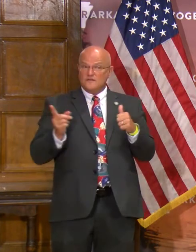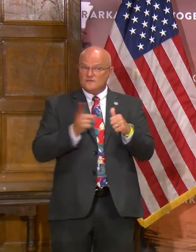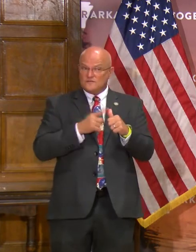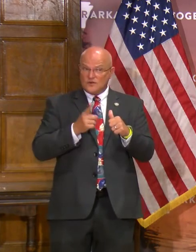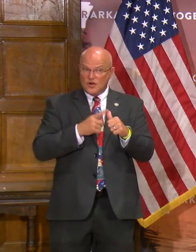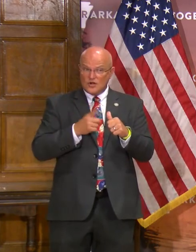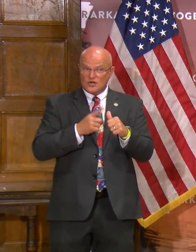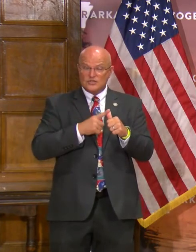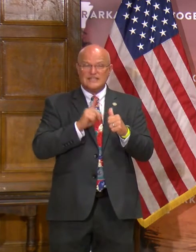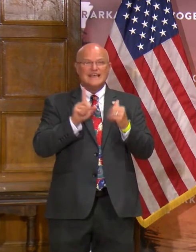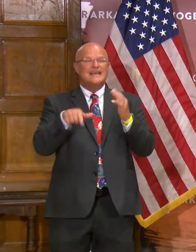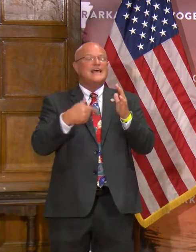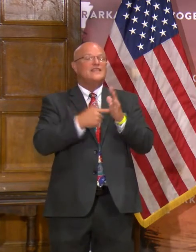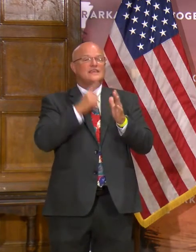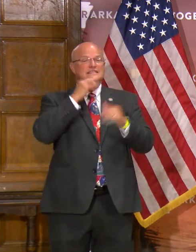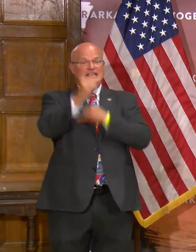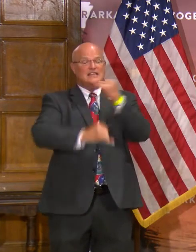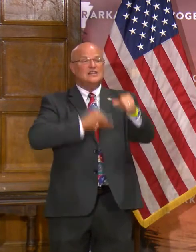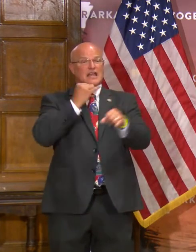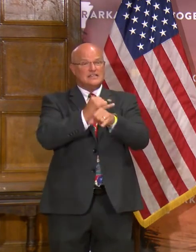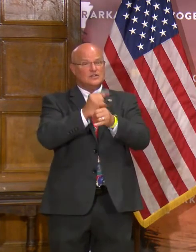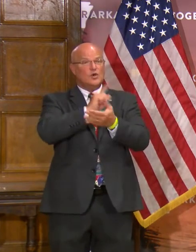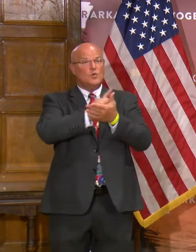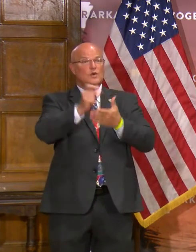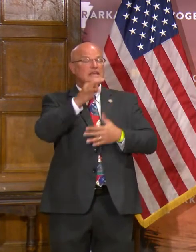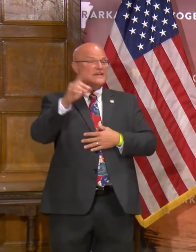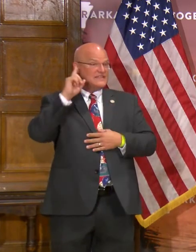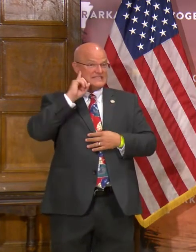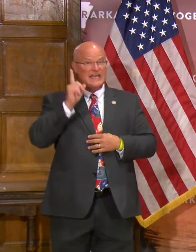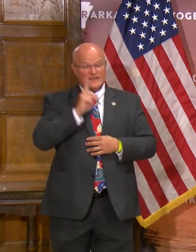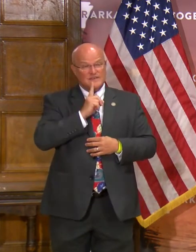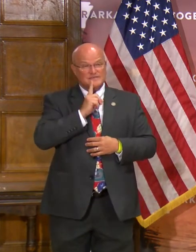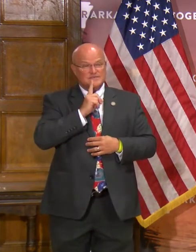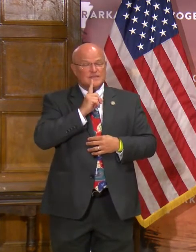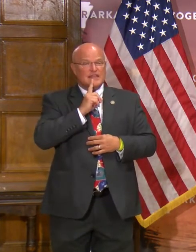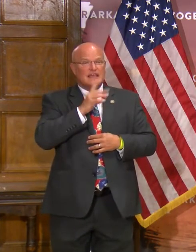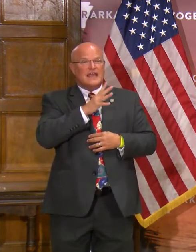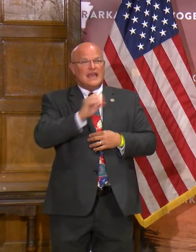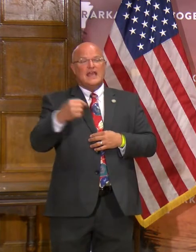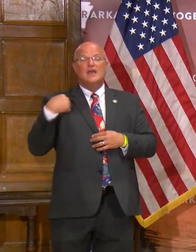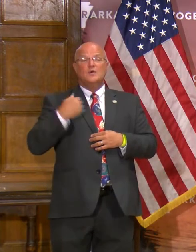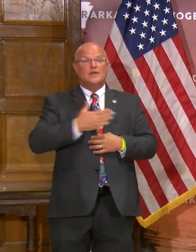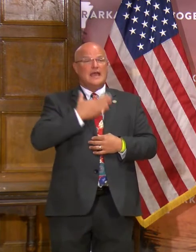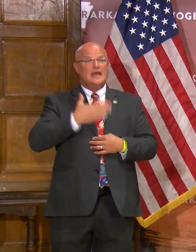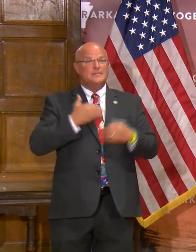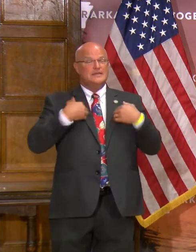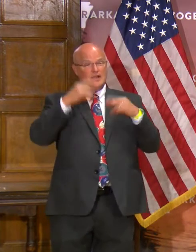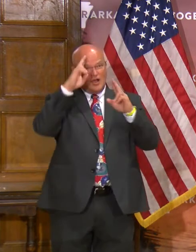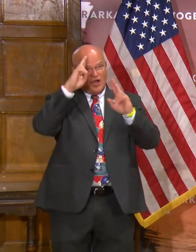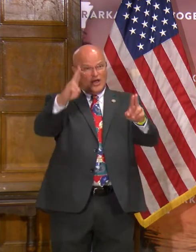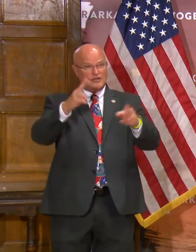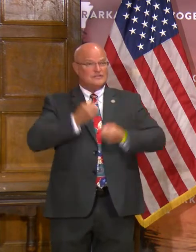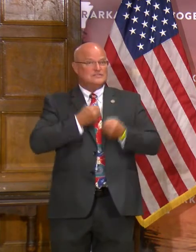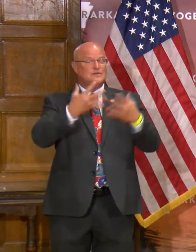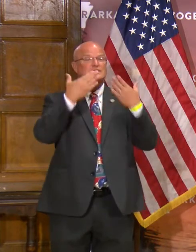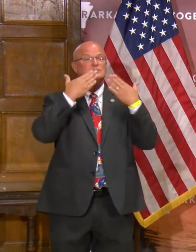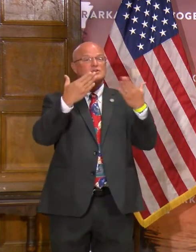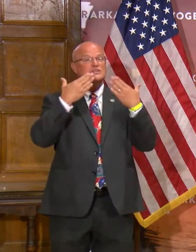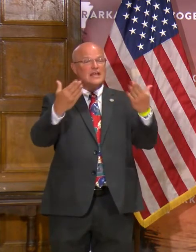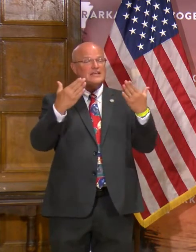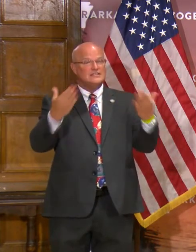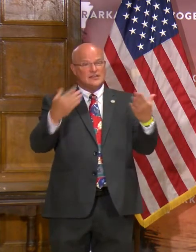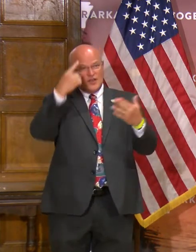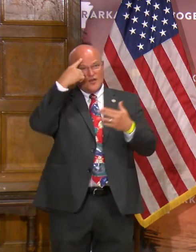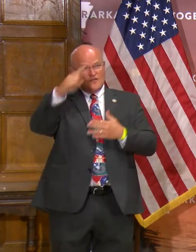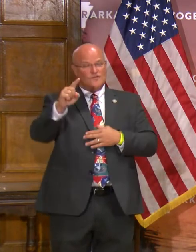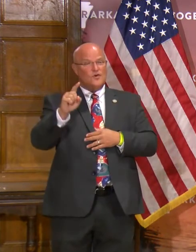this is International Week of the Deaf and we are glad to honor and express appreciation